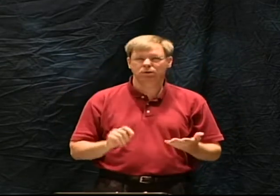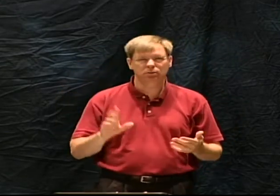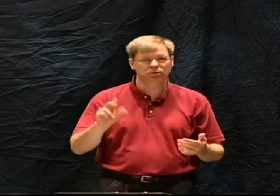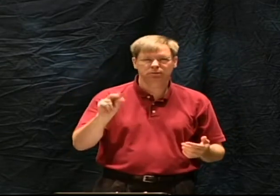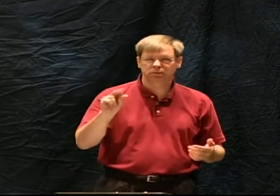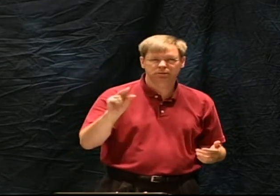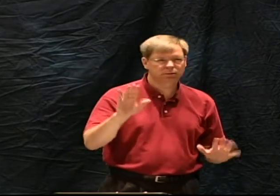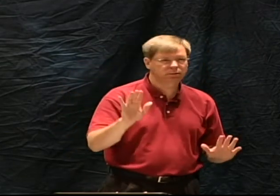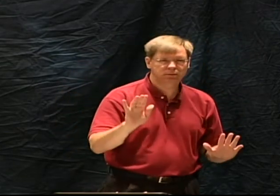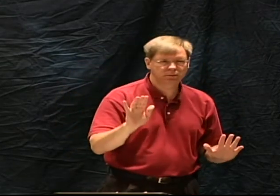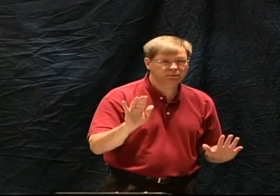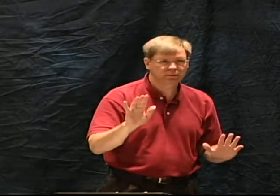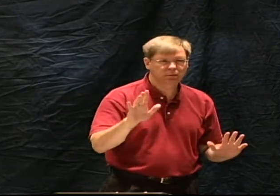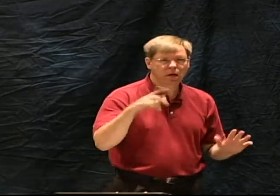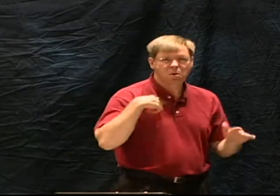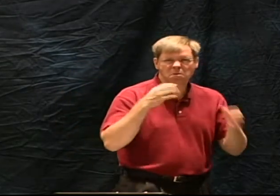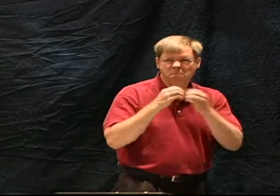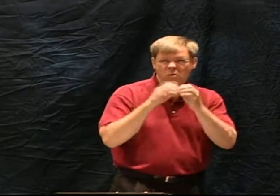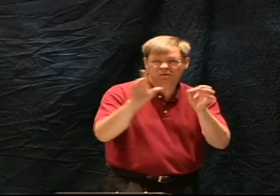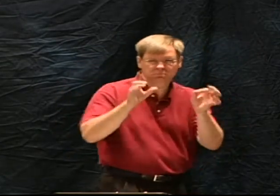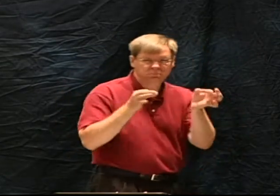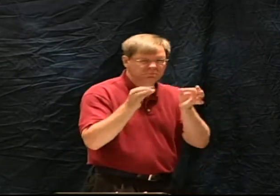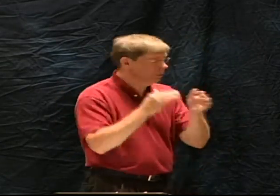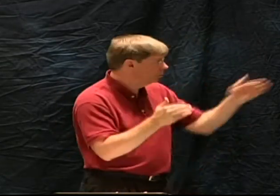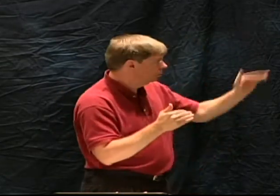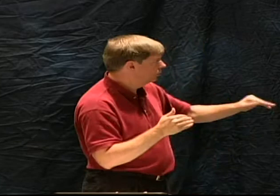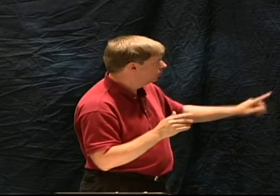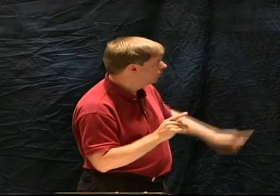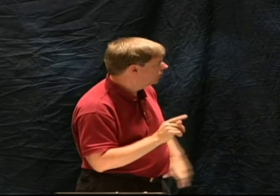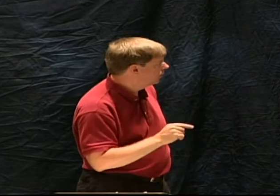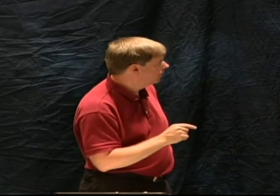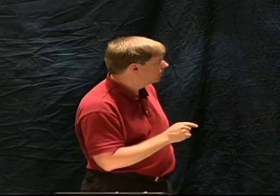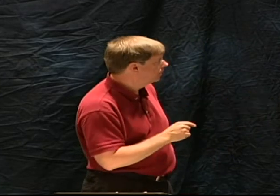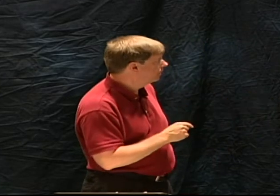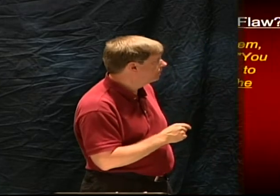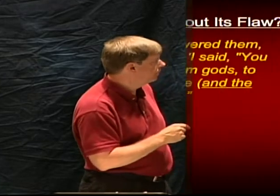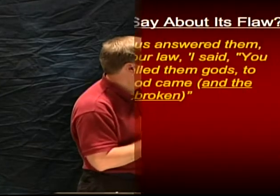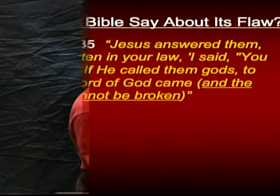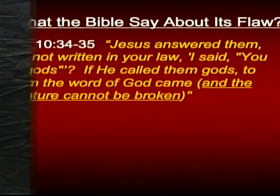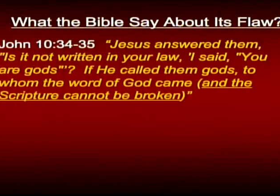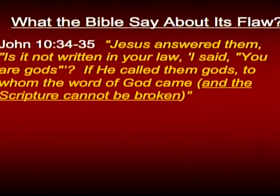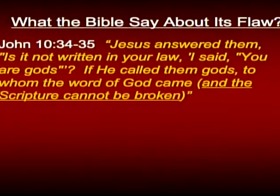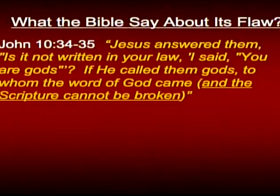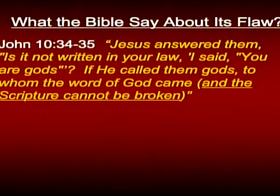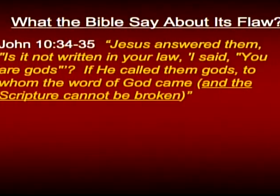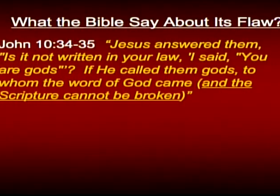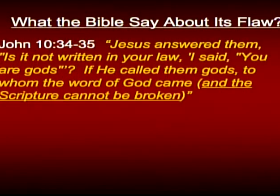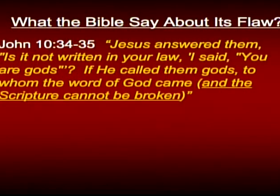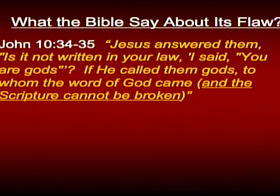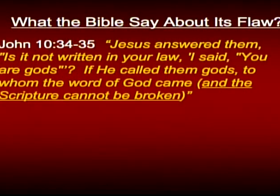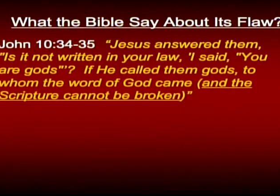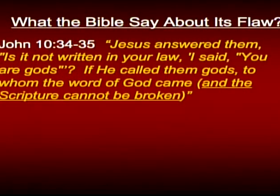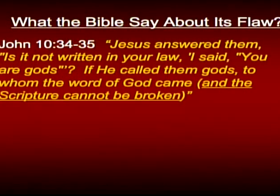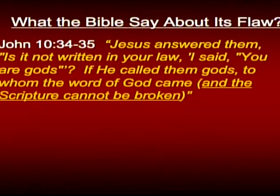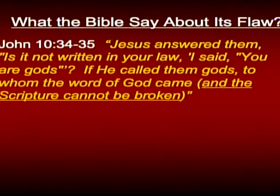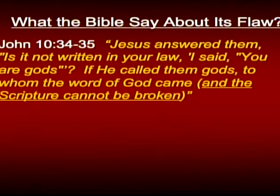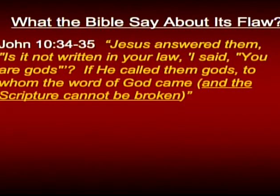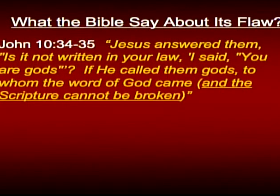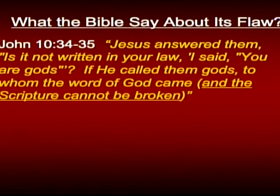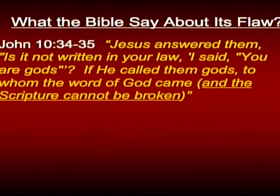prophecy does not come by the will of man the interpreter just said that it was the men who were